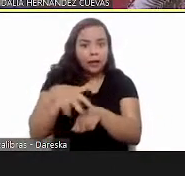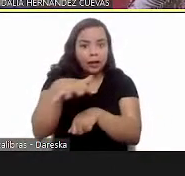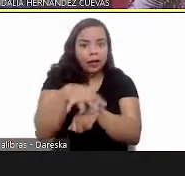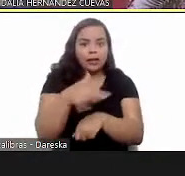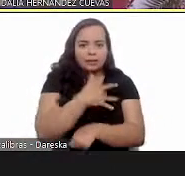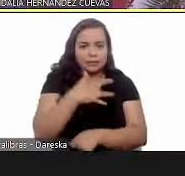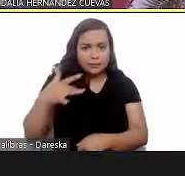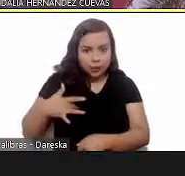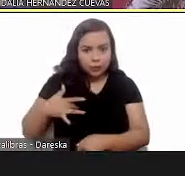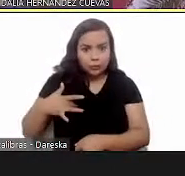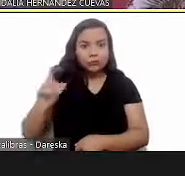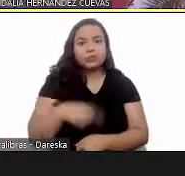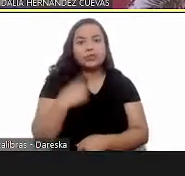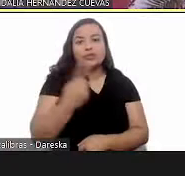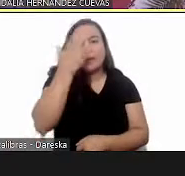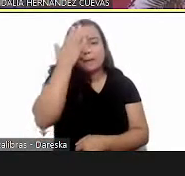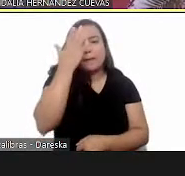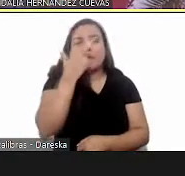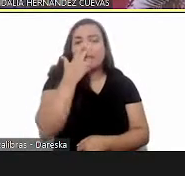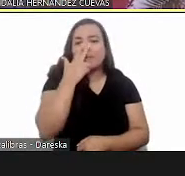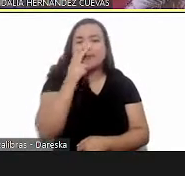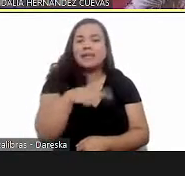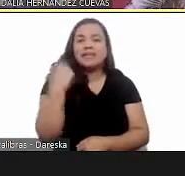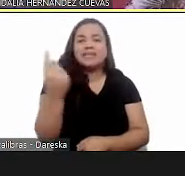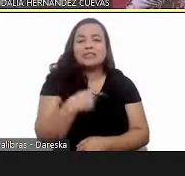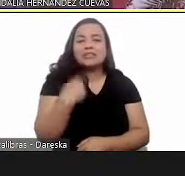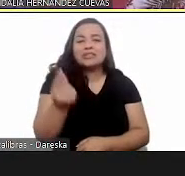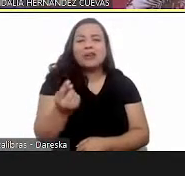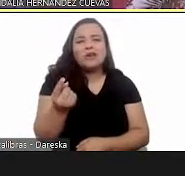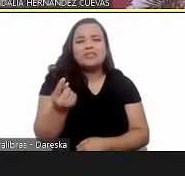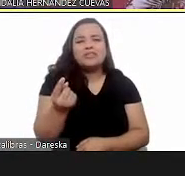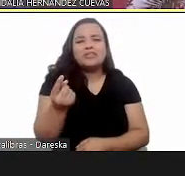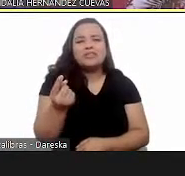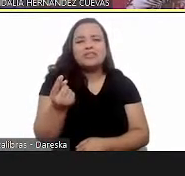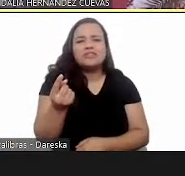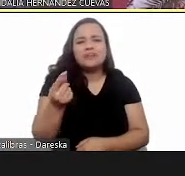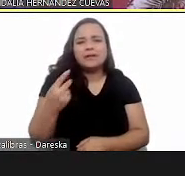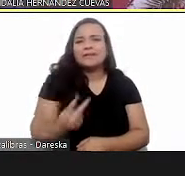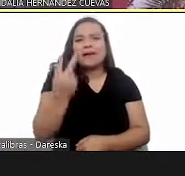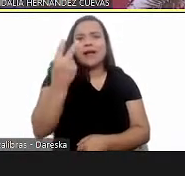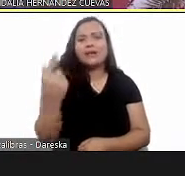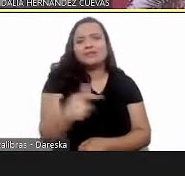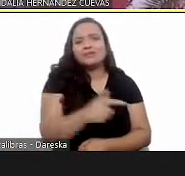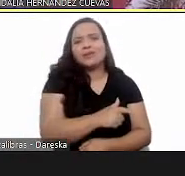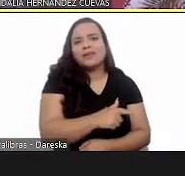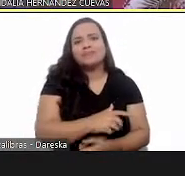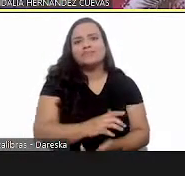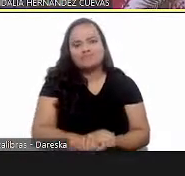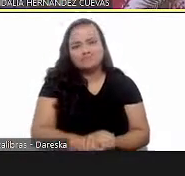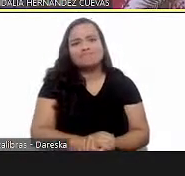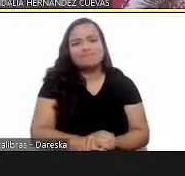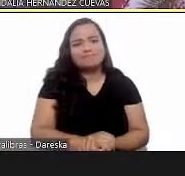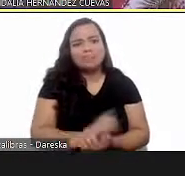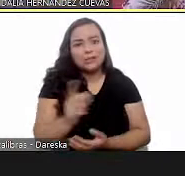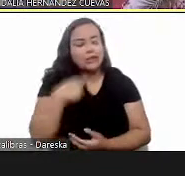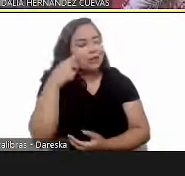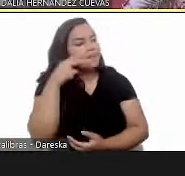we are just statistics one more task another